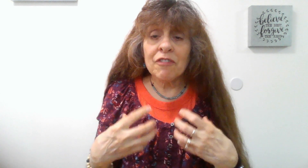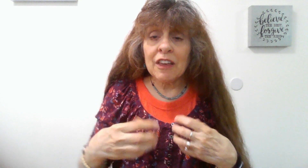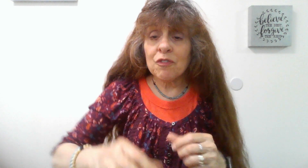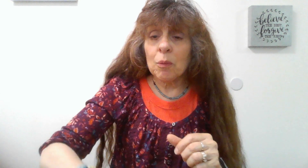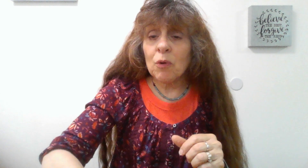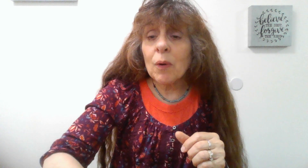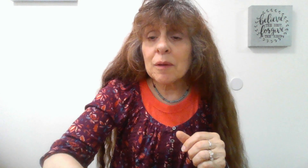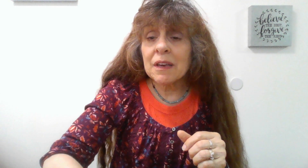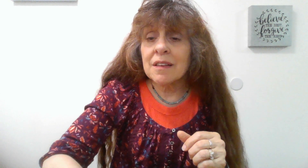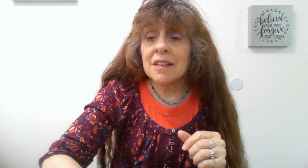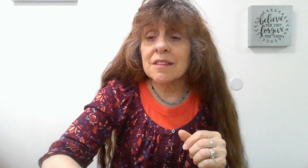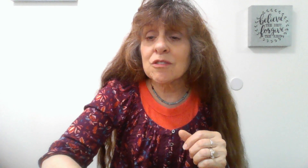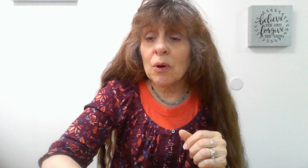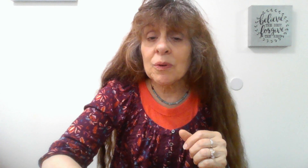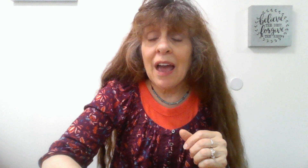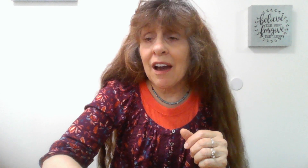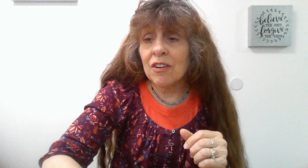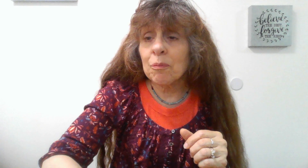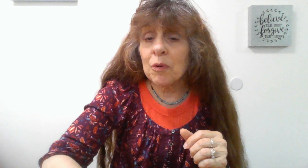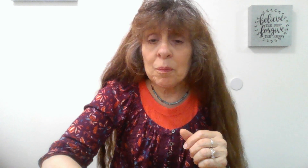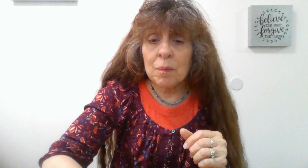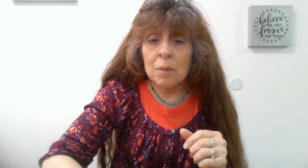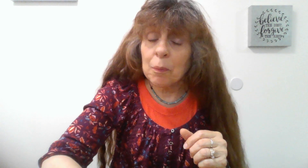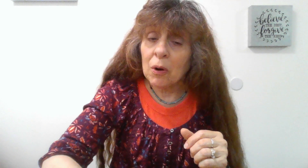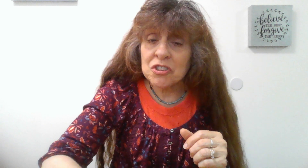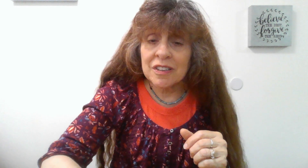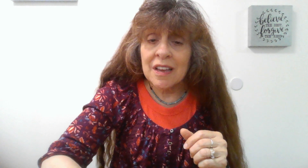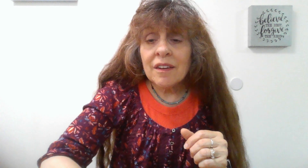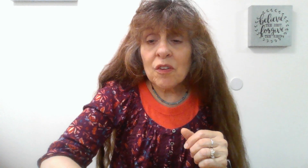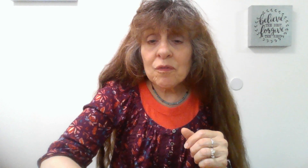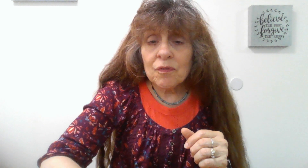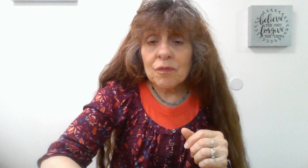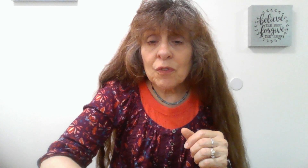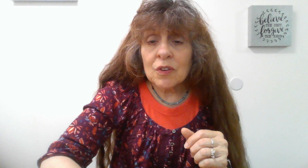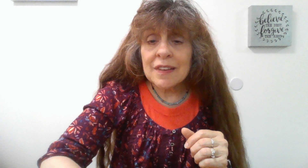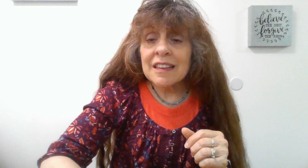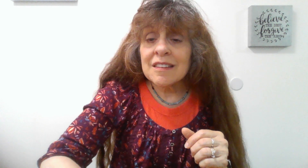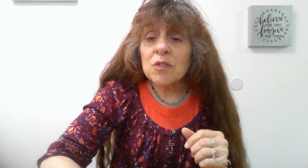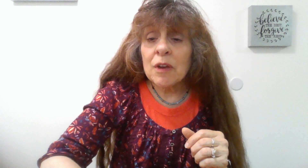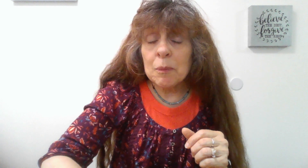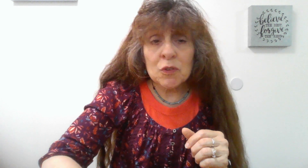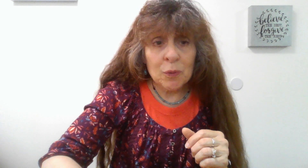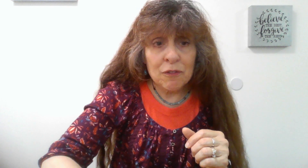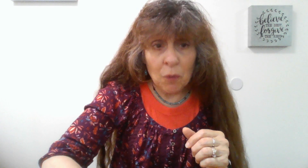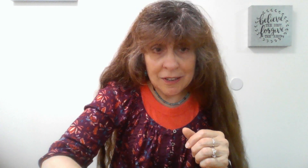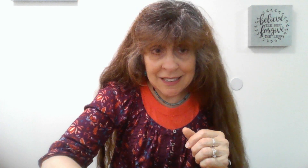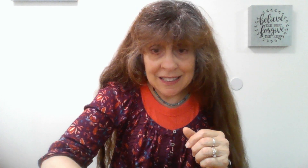faith from growing because it is grown out of proportion. Another verse is Hebrews 3.14,